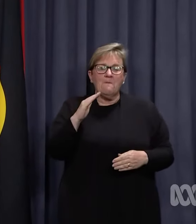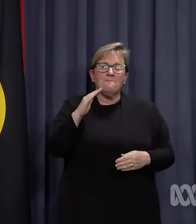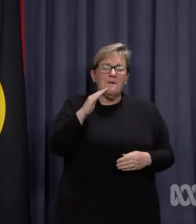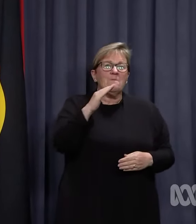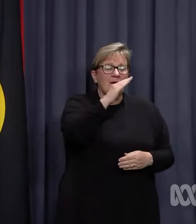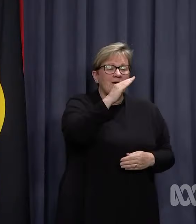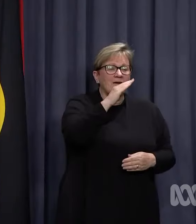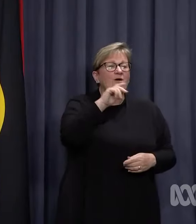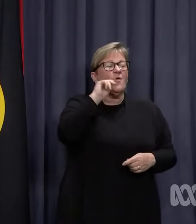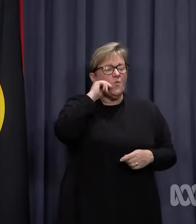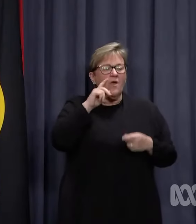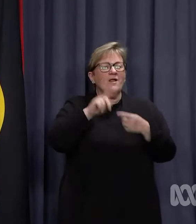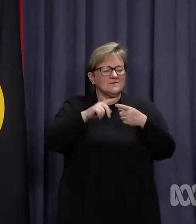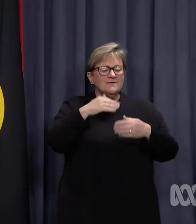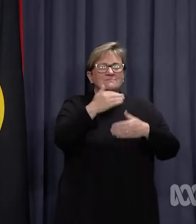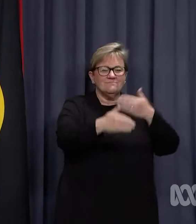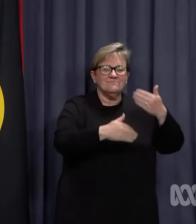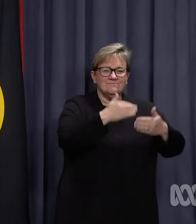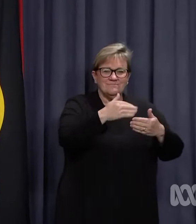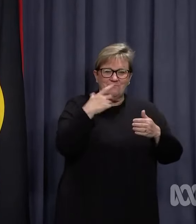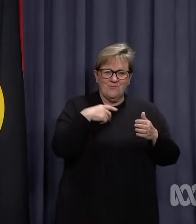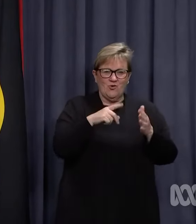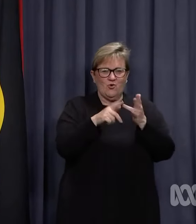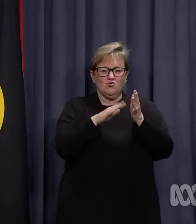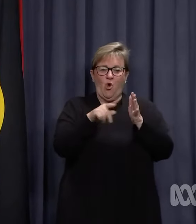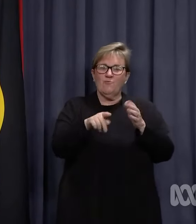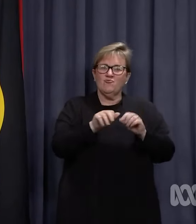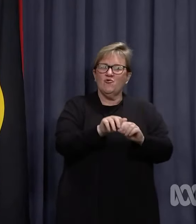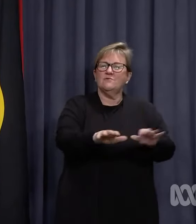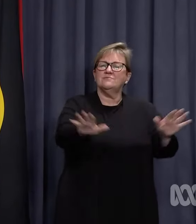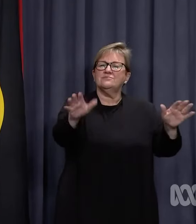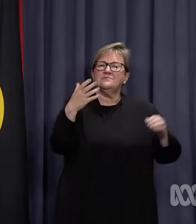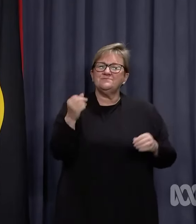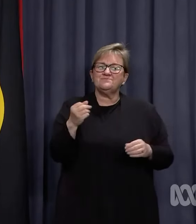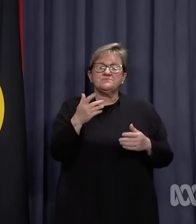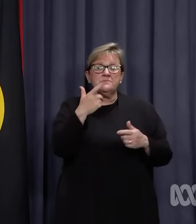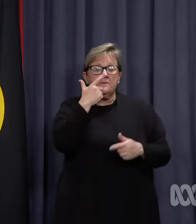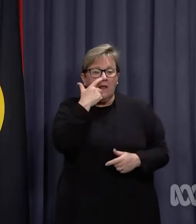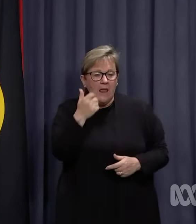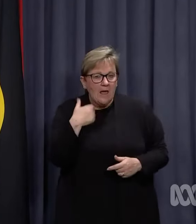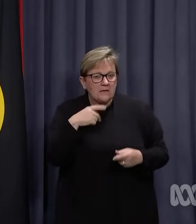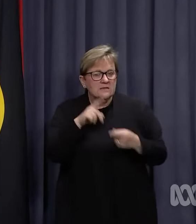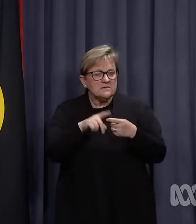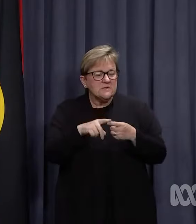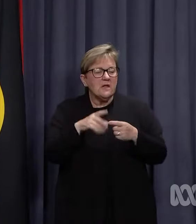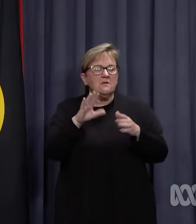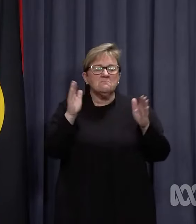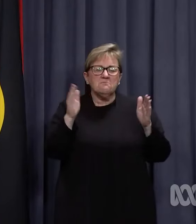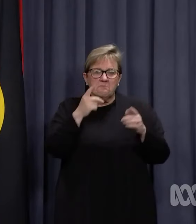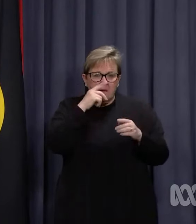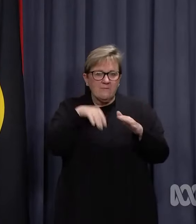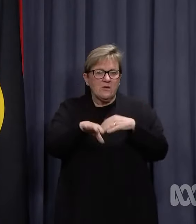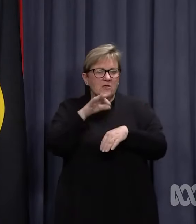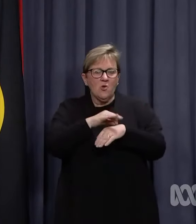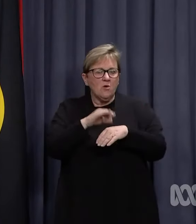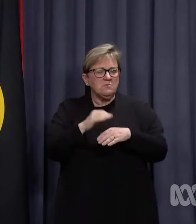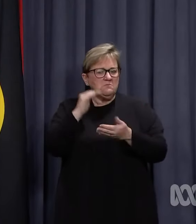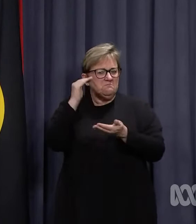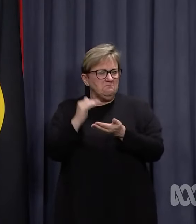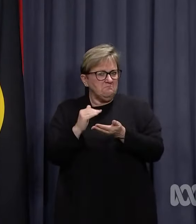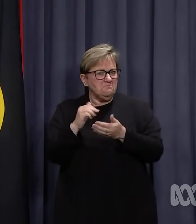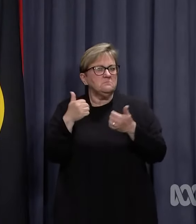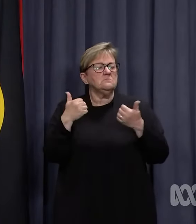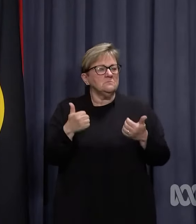and we can expect this to continue now that we have Omicron in our community. Thankfully, we are still seeing smaller numbers of people in hospital,